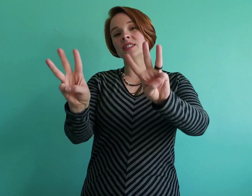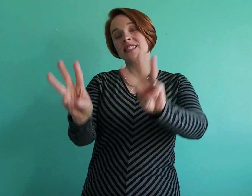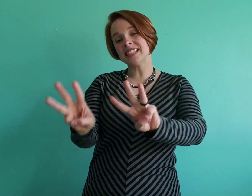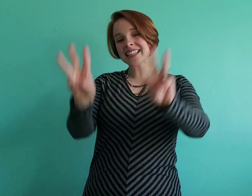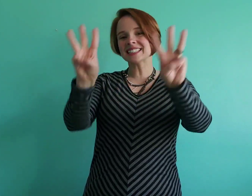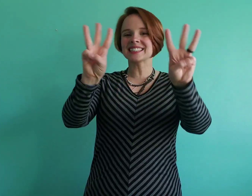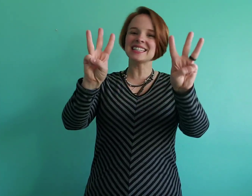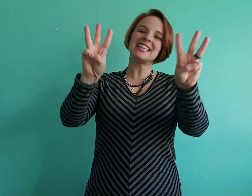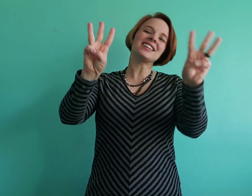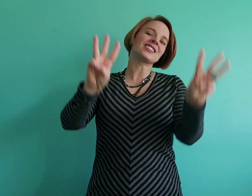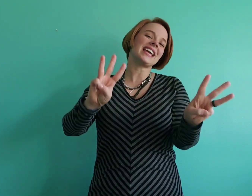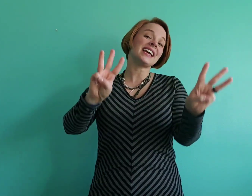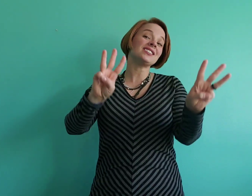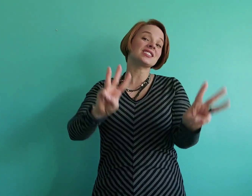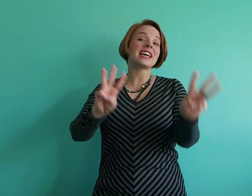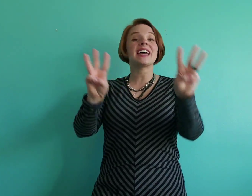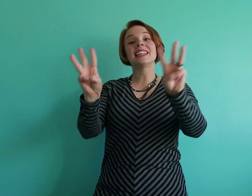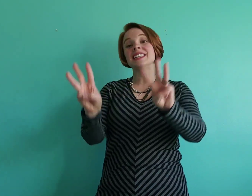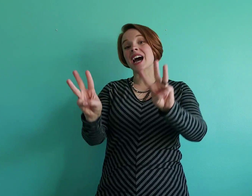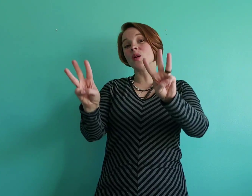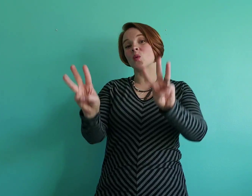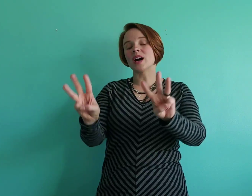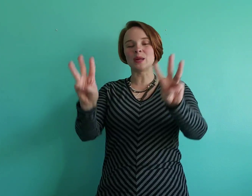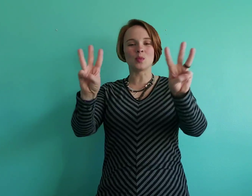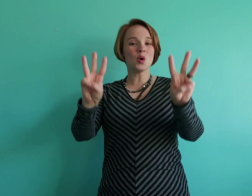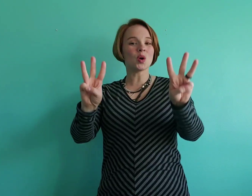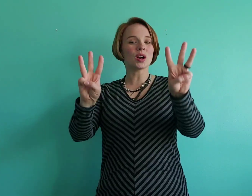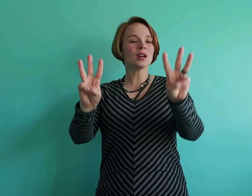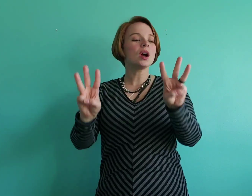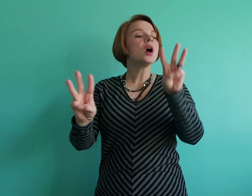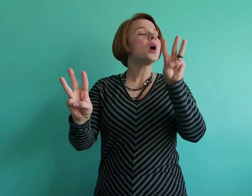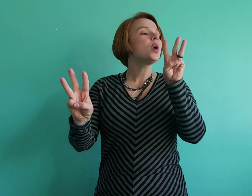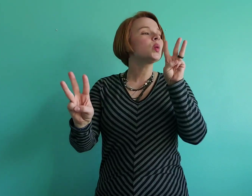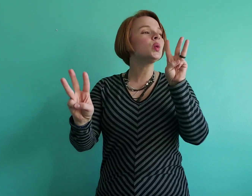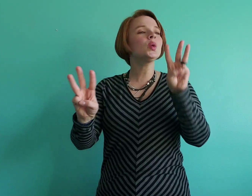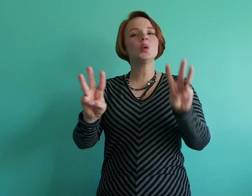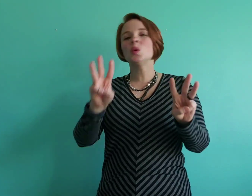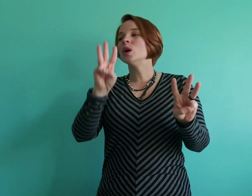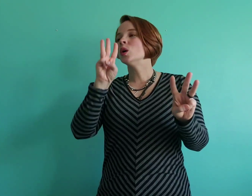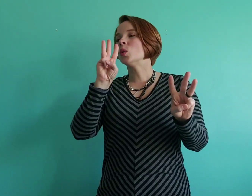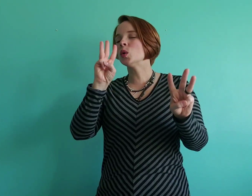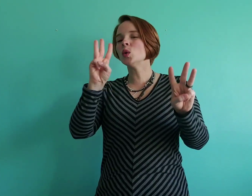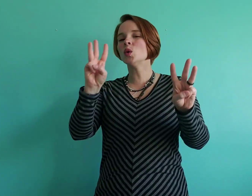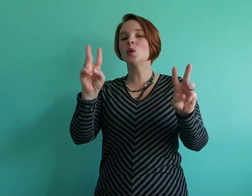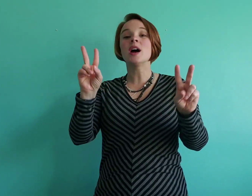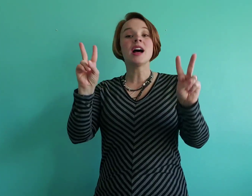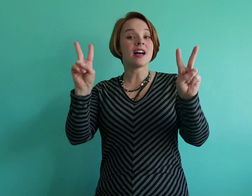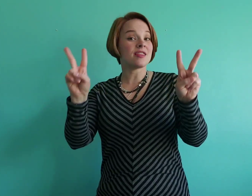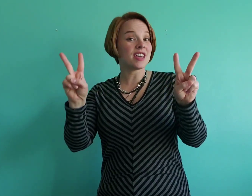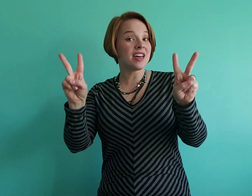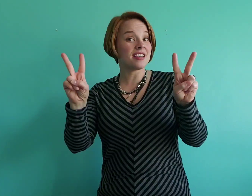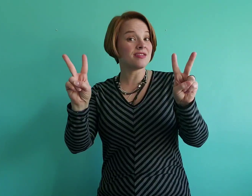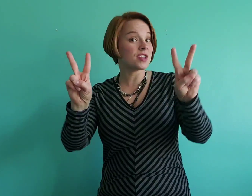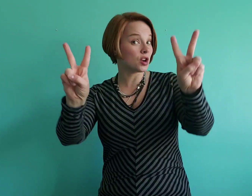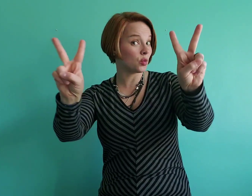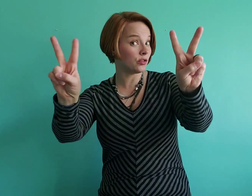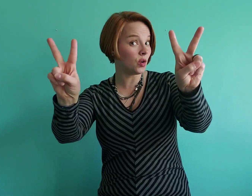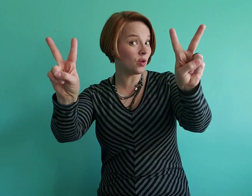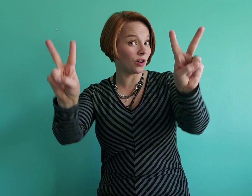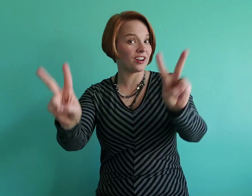Six little candles and not one more. Hoo, hoo, and then there were four.